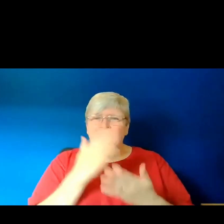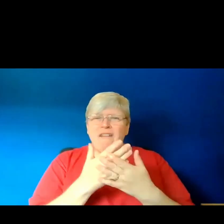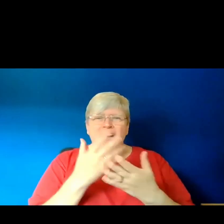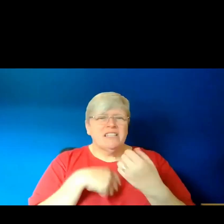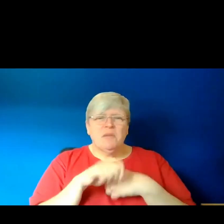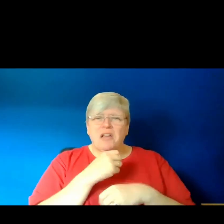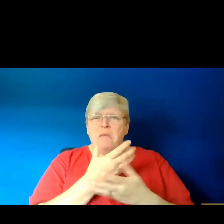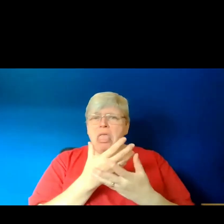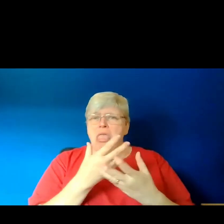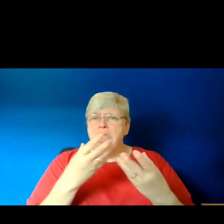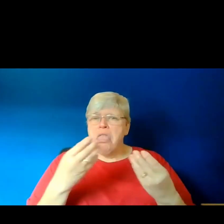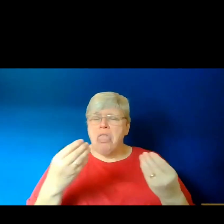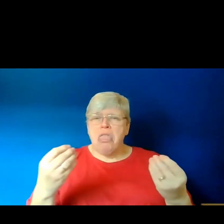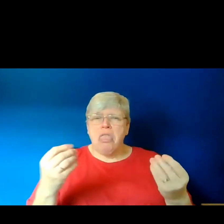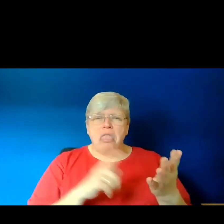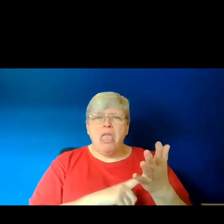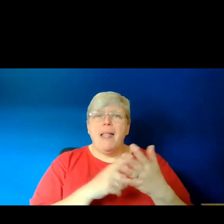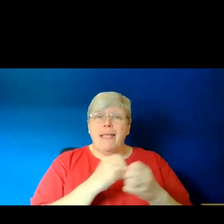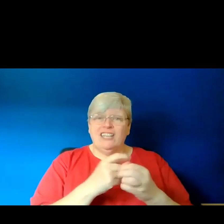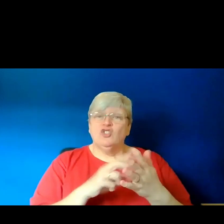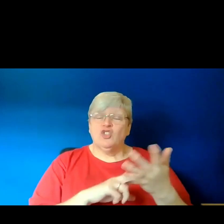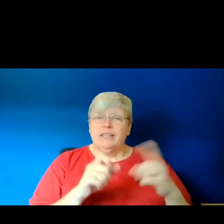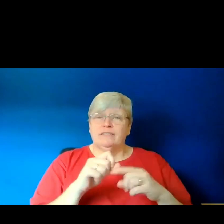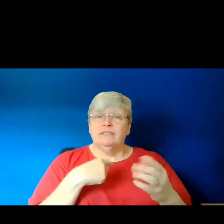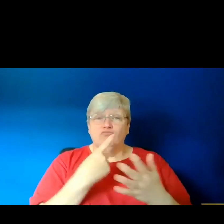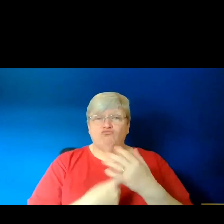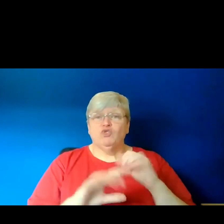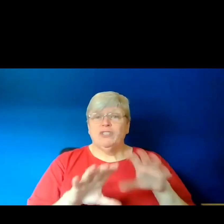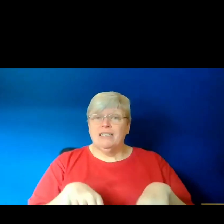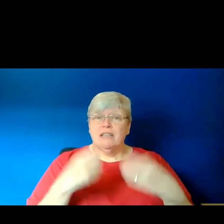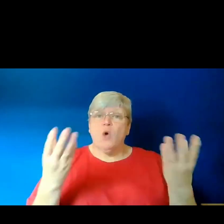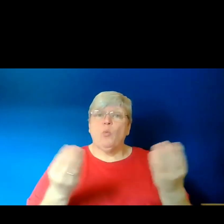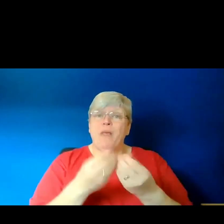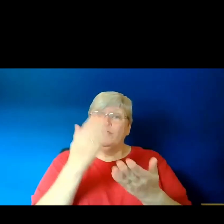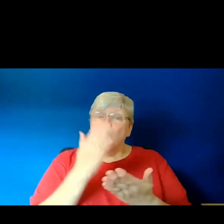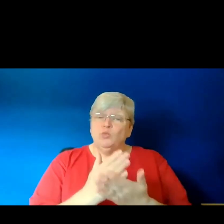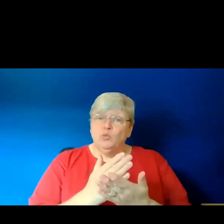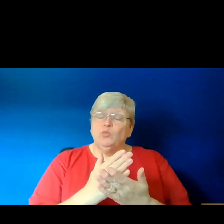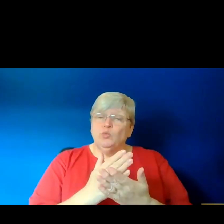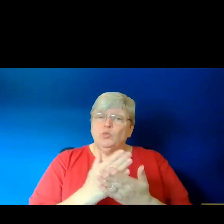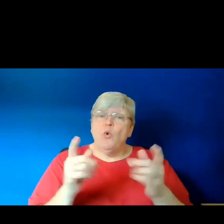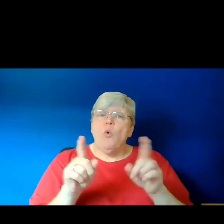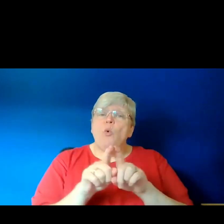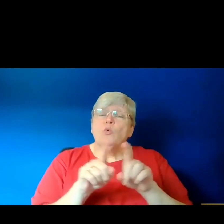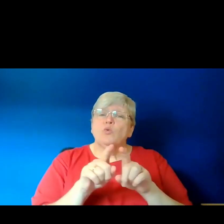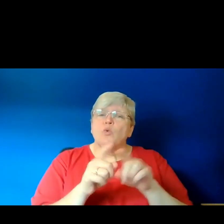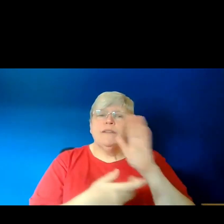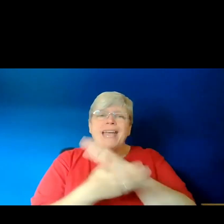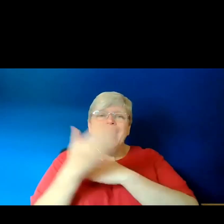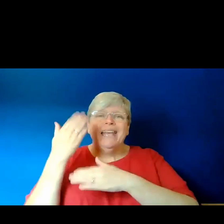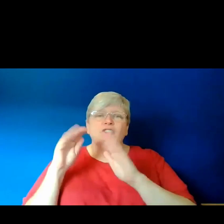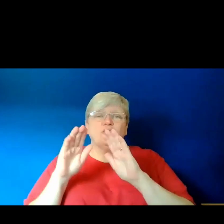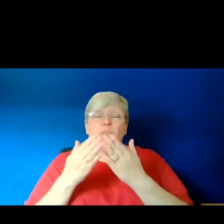even if the legend was originally rooted in truth. And also, unless there's like an ancient book that has